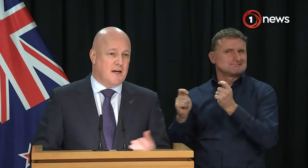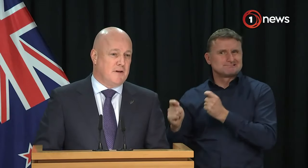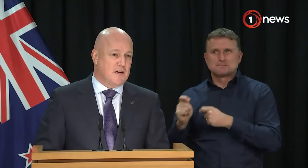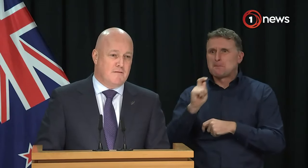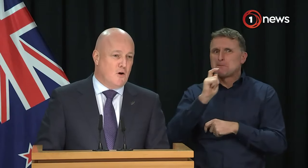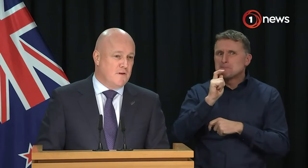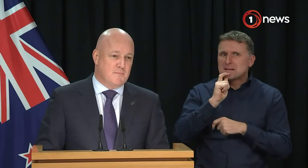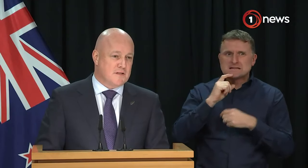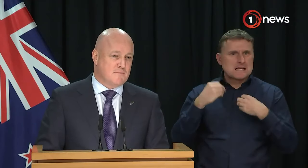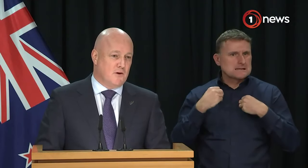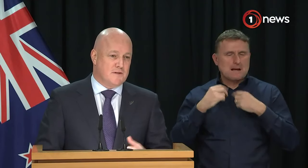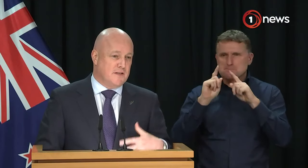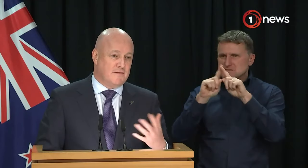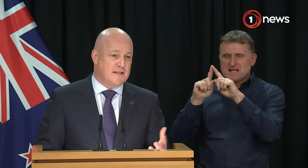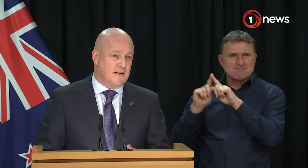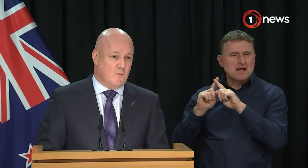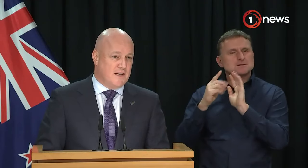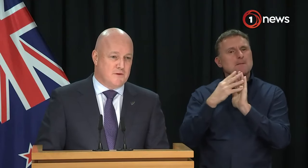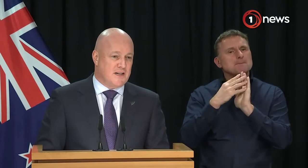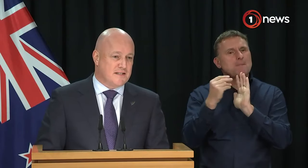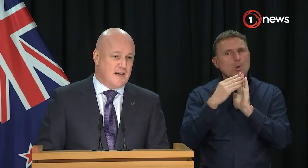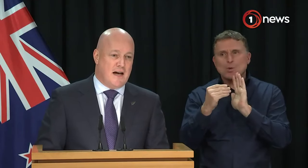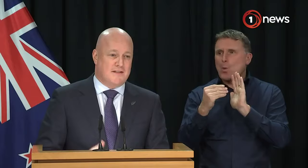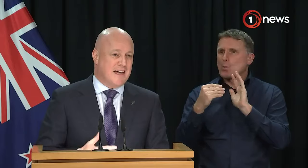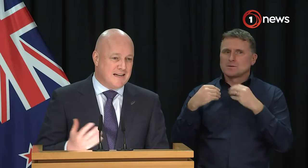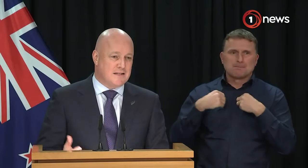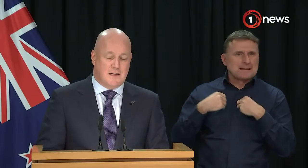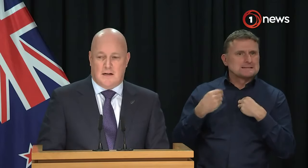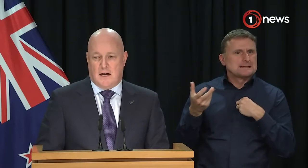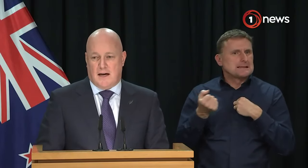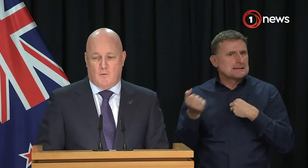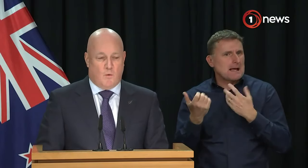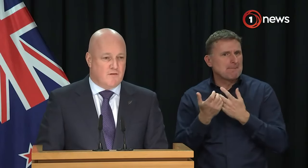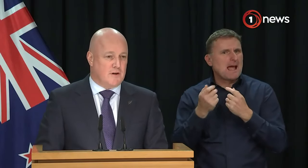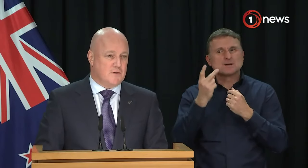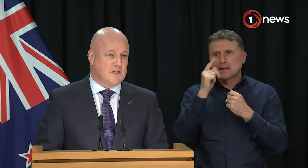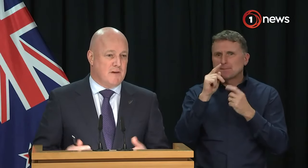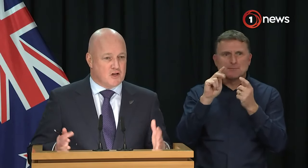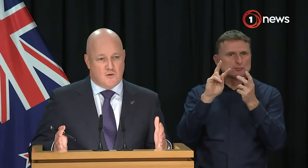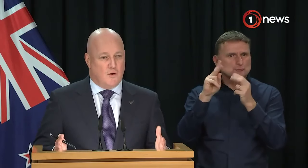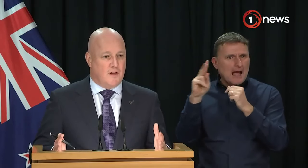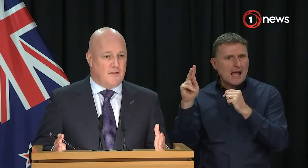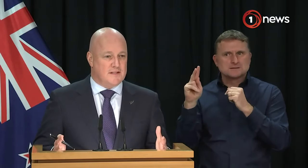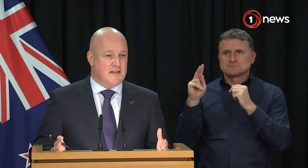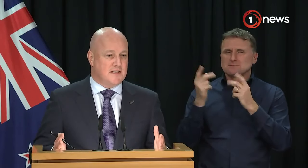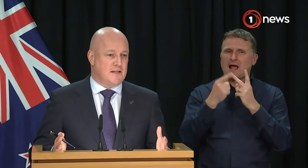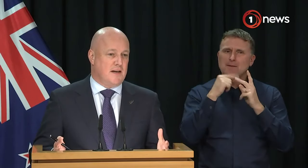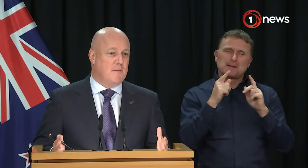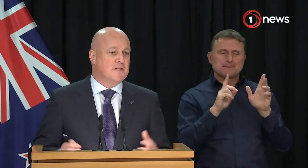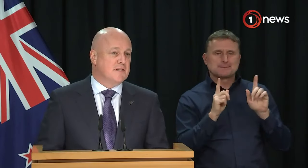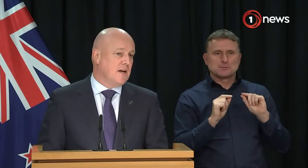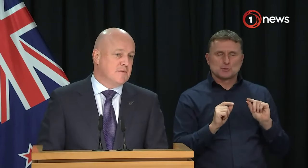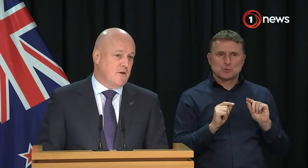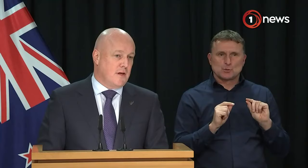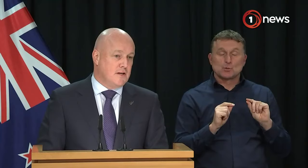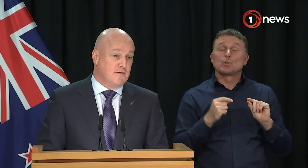Some media companies are evolving their business models and innovating in a way to adjust to that. Others aren't. And what we've got to do is just make sure that the settings and